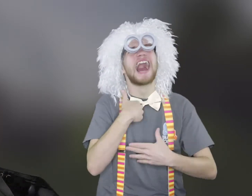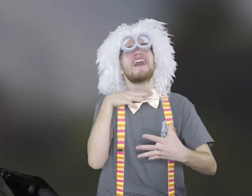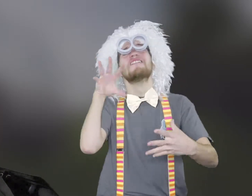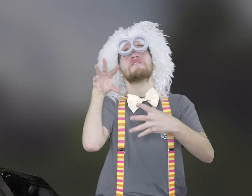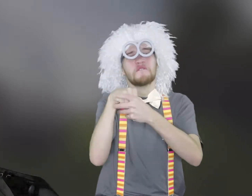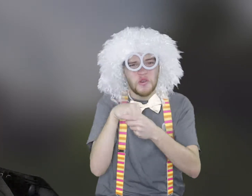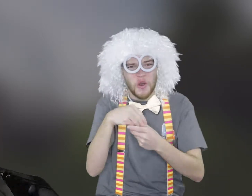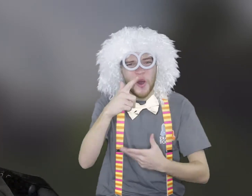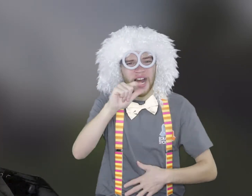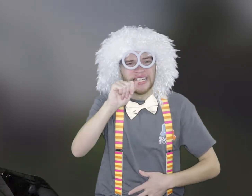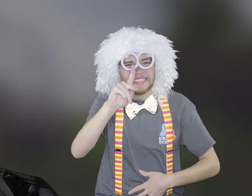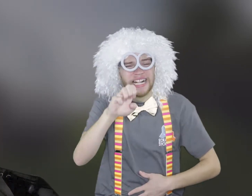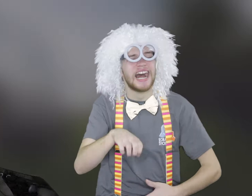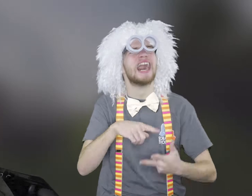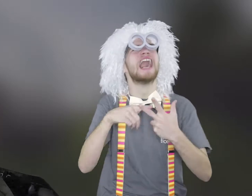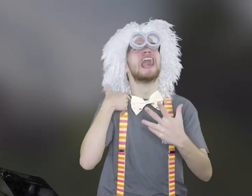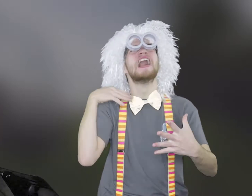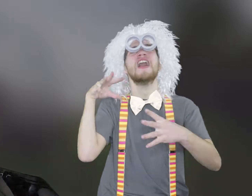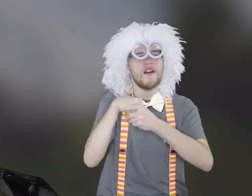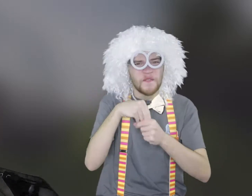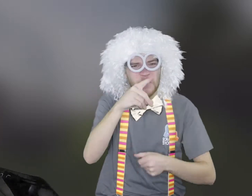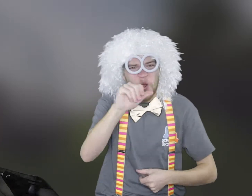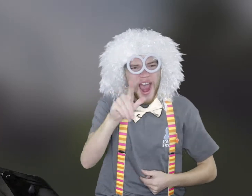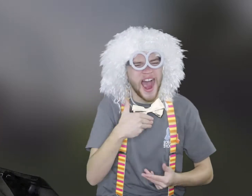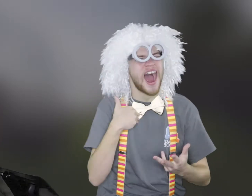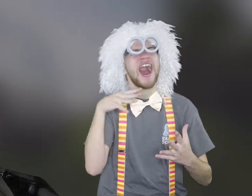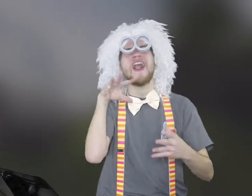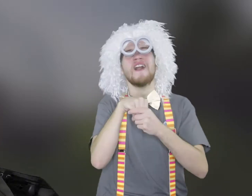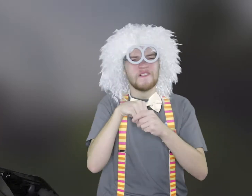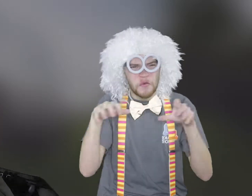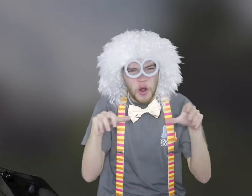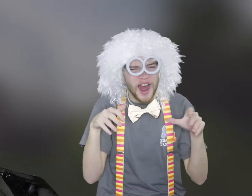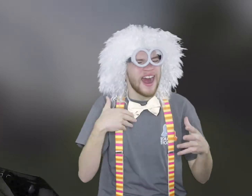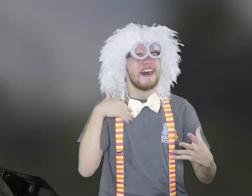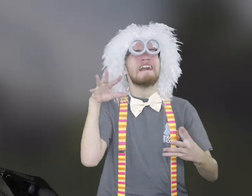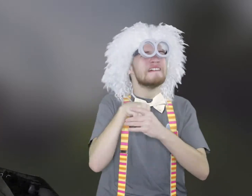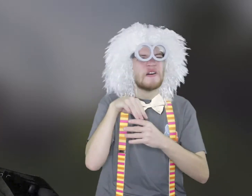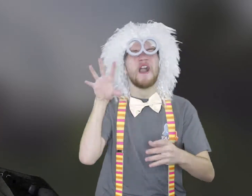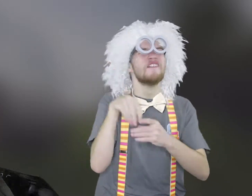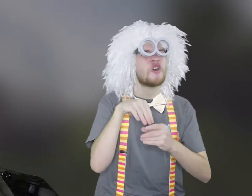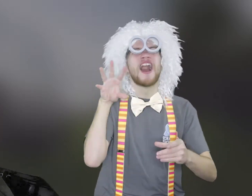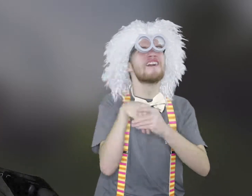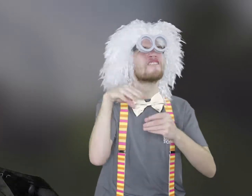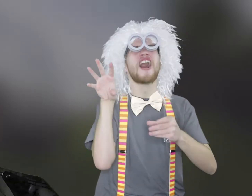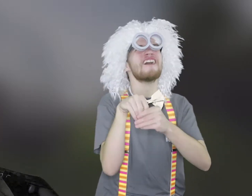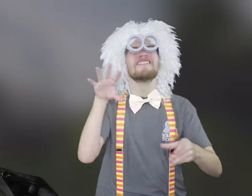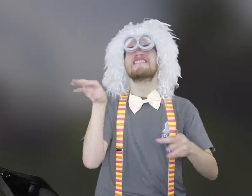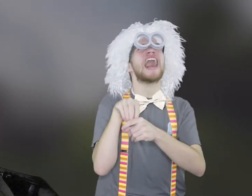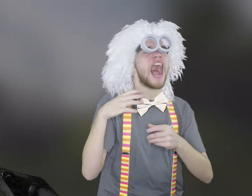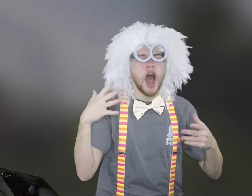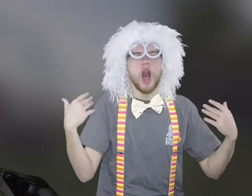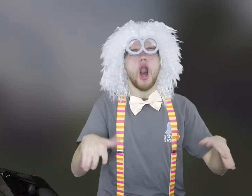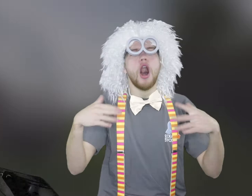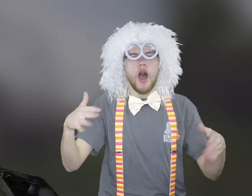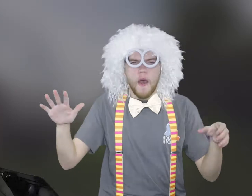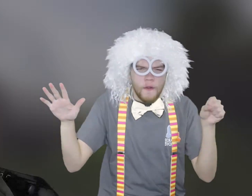it involves overnight, the lake swimming, the pool swimming, so many activities.